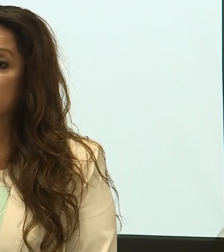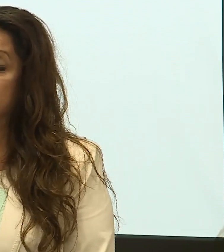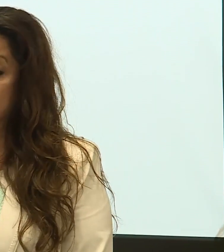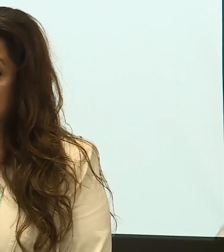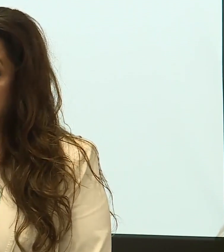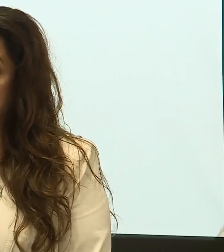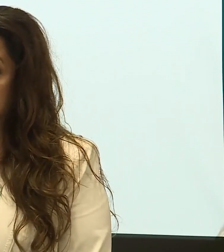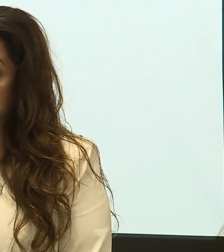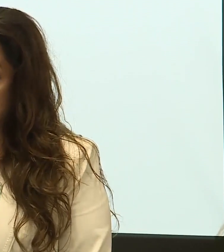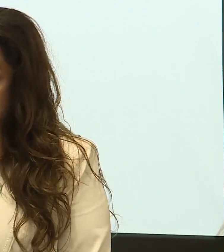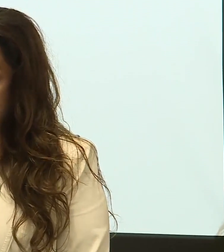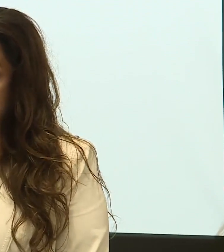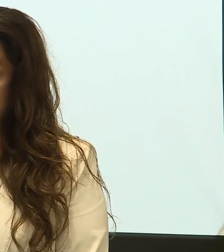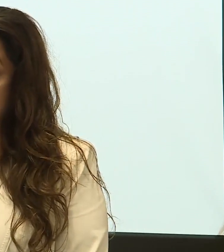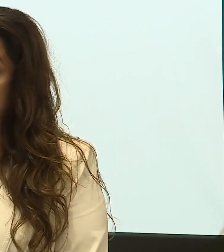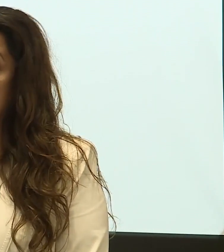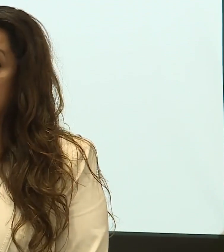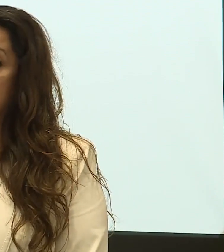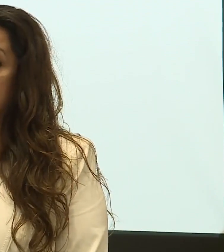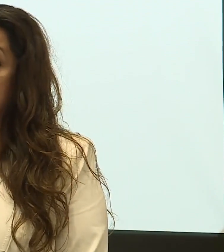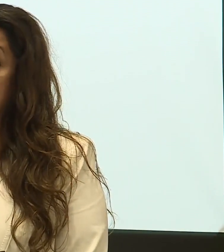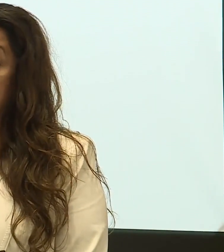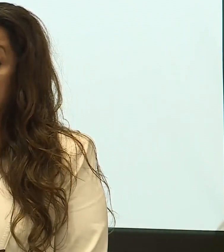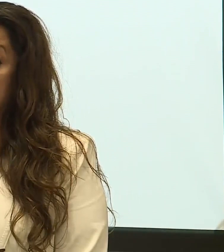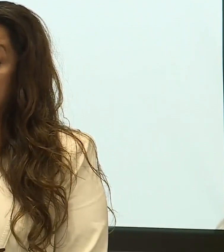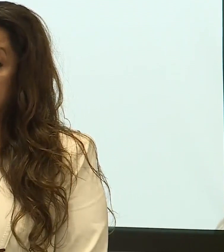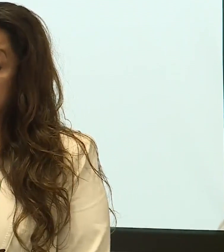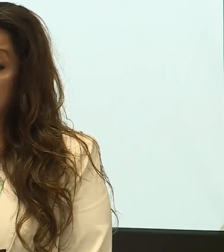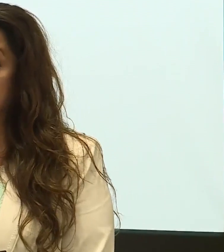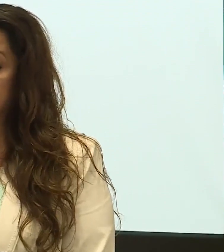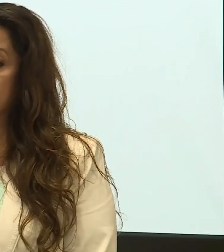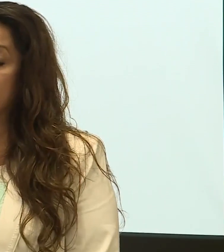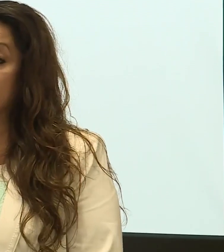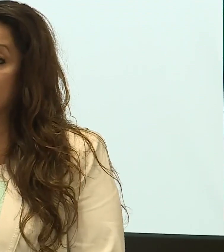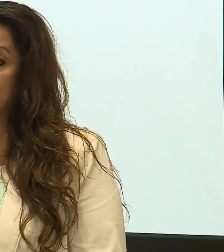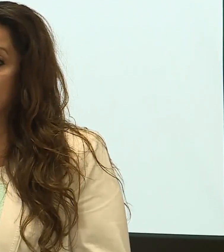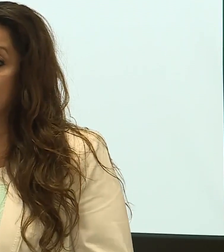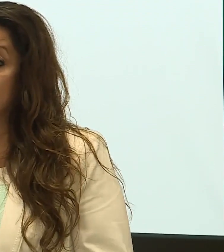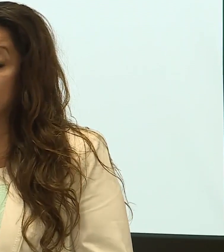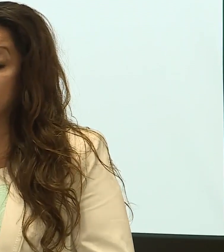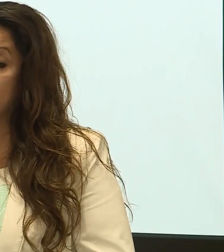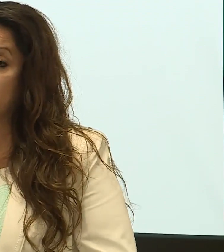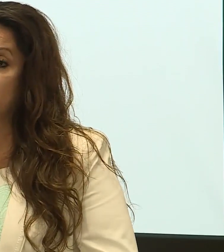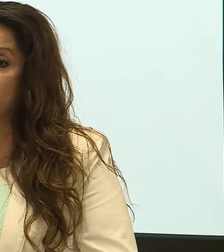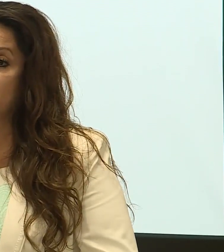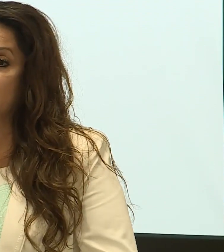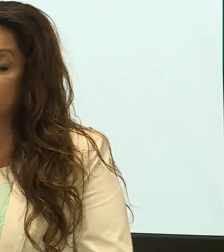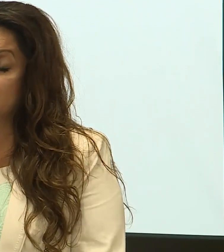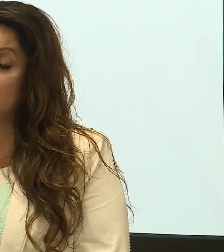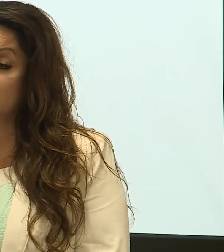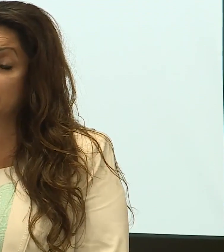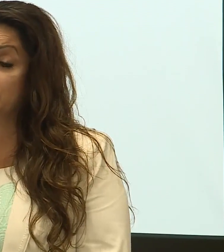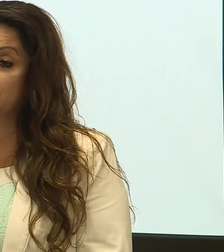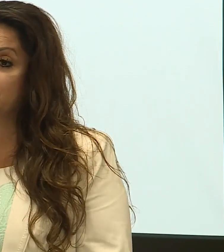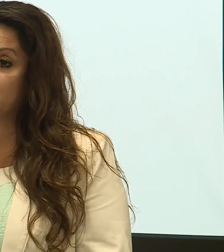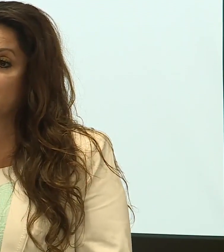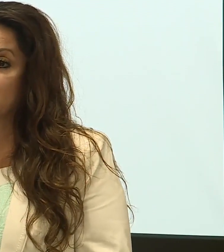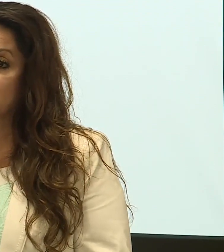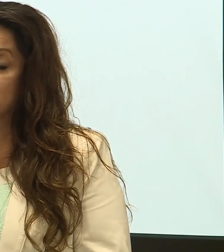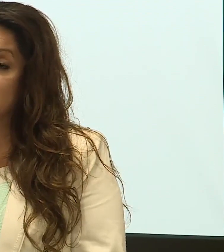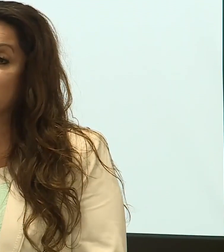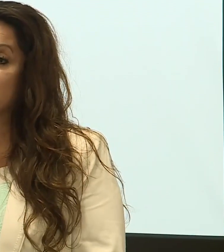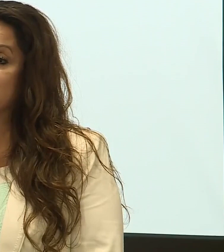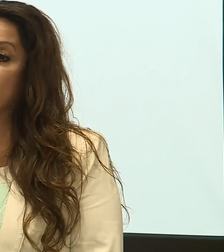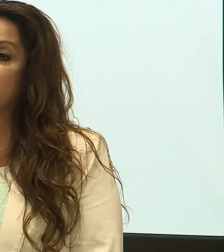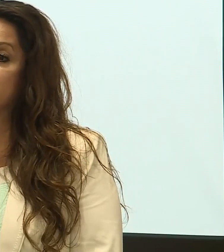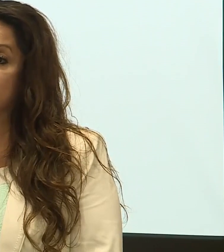TheRPG to to the and the .